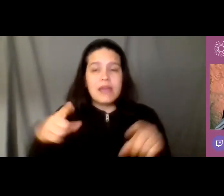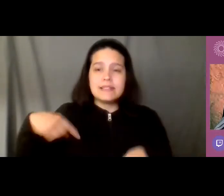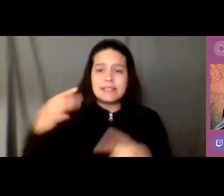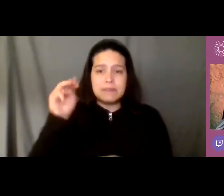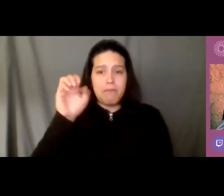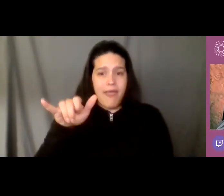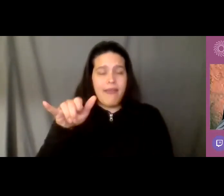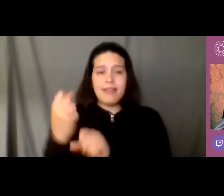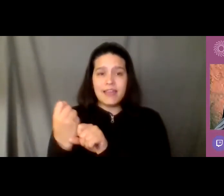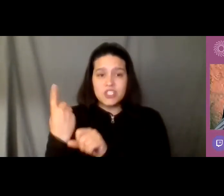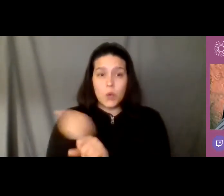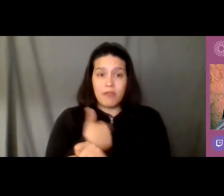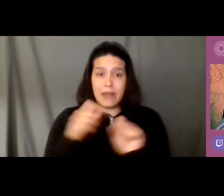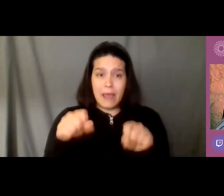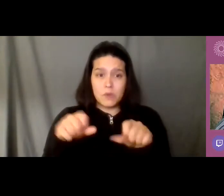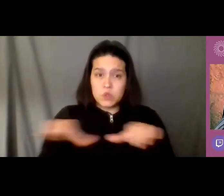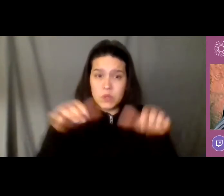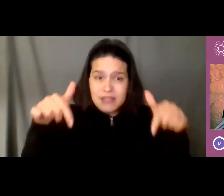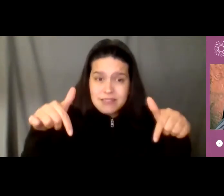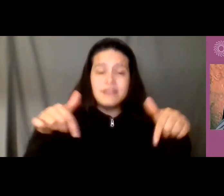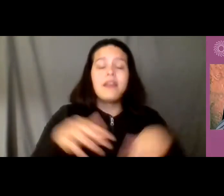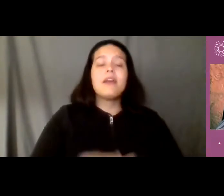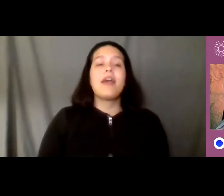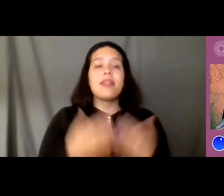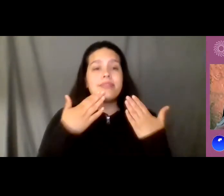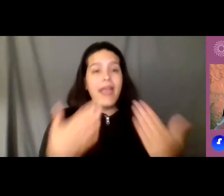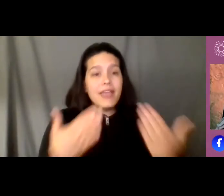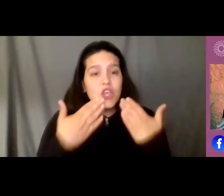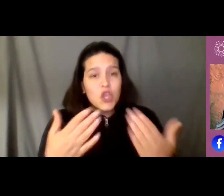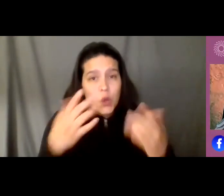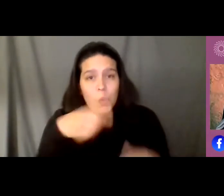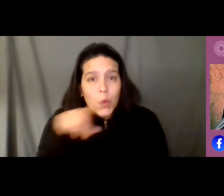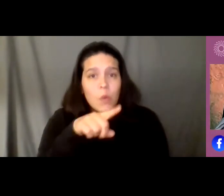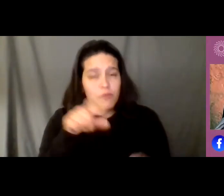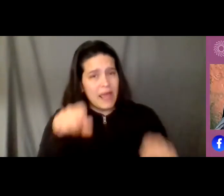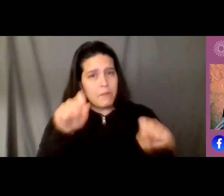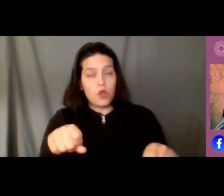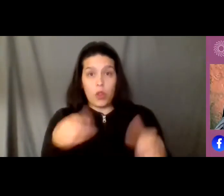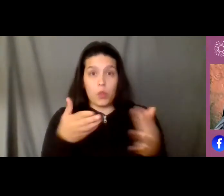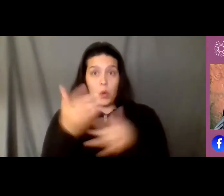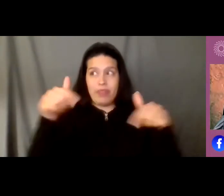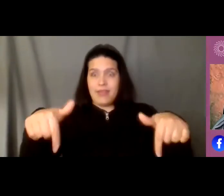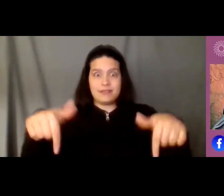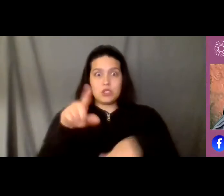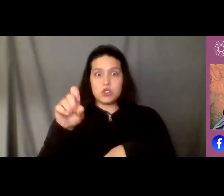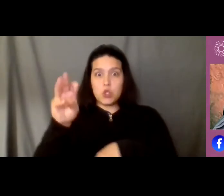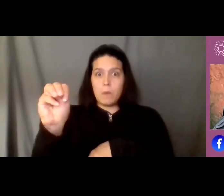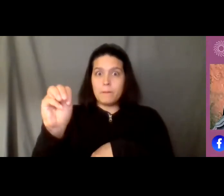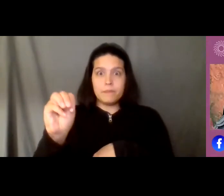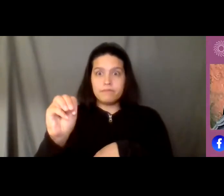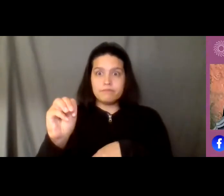able to do this thanks to you we've um been able to and this platform we've been able to uh